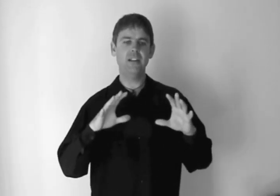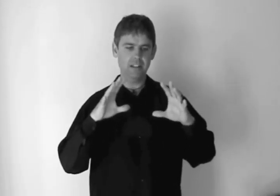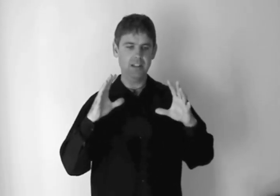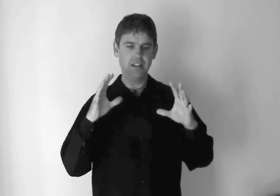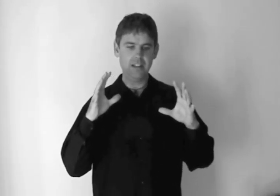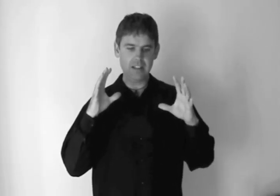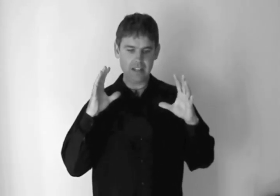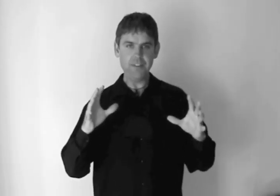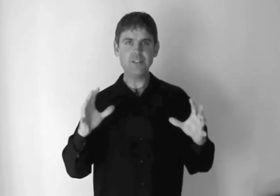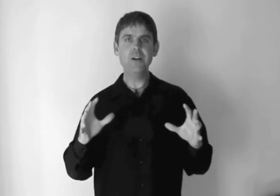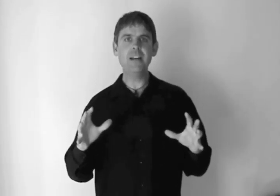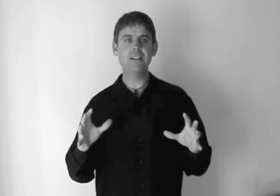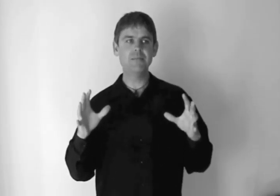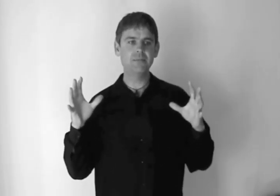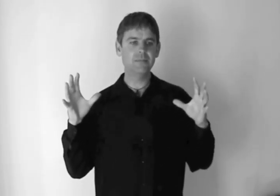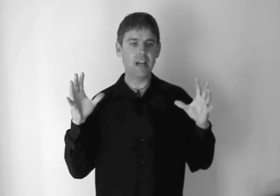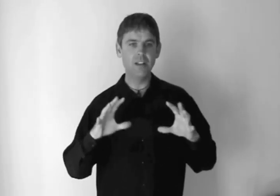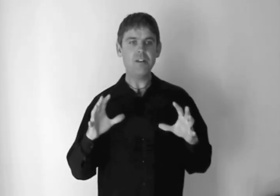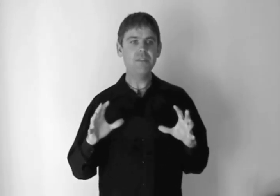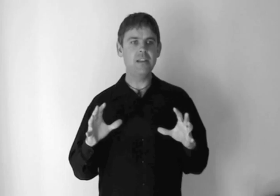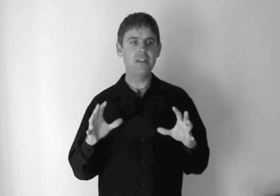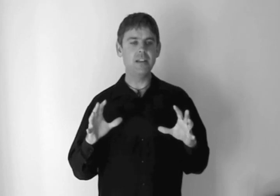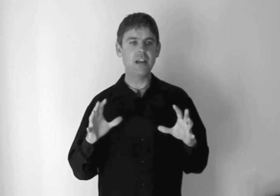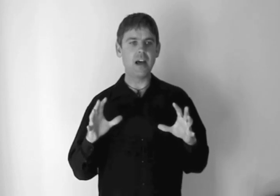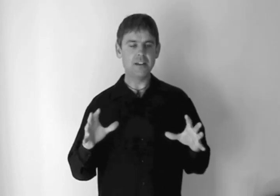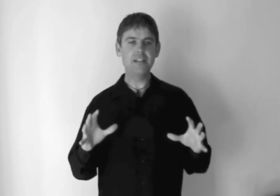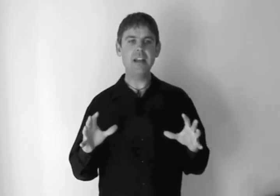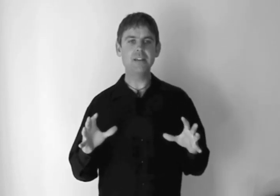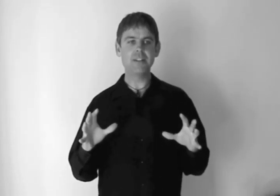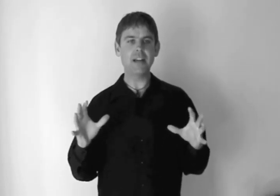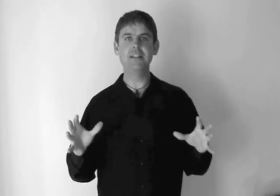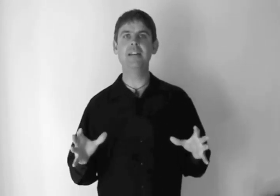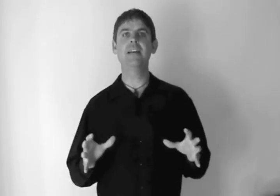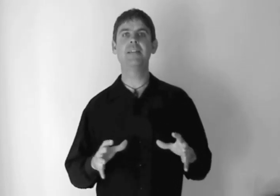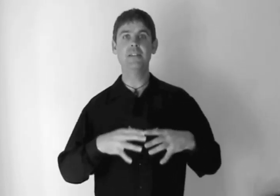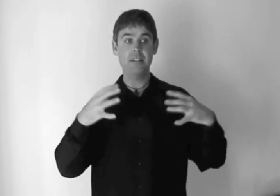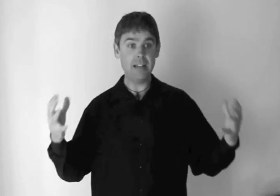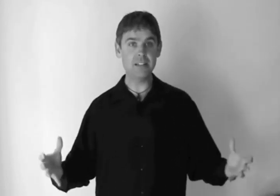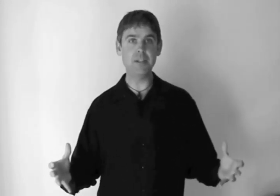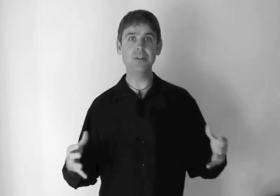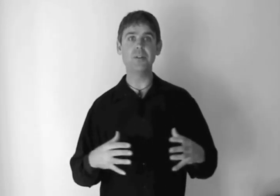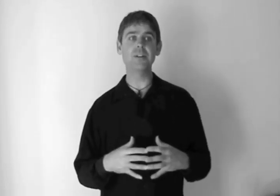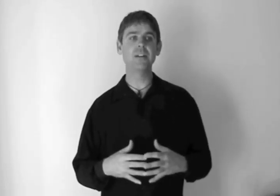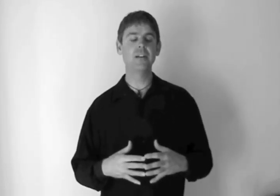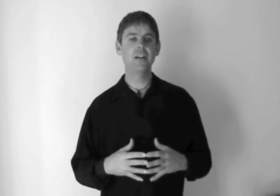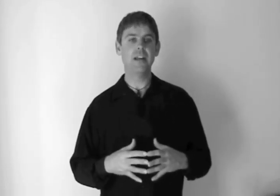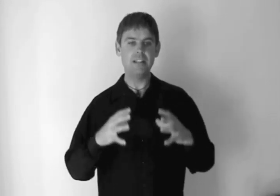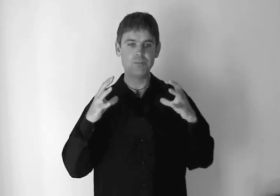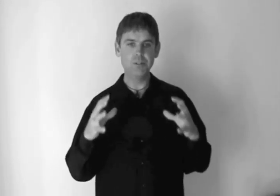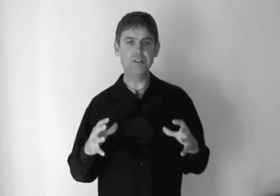So, if that's where a lot of the understanding of conducting technique, as it tends to be taught, is rooted.